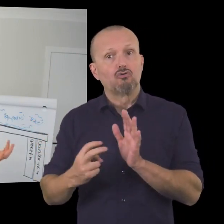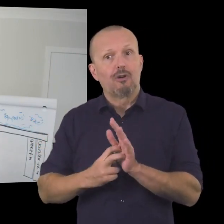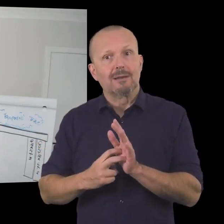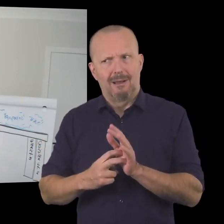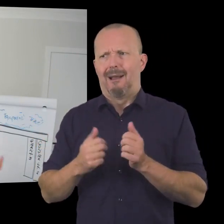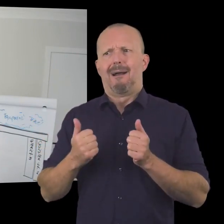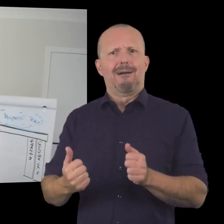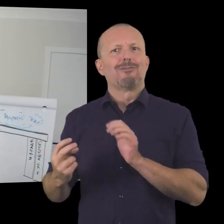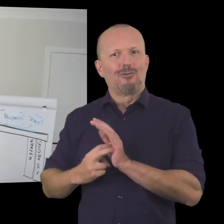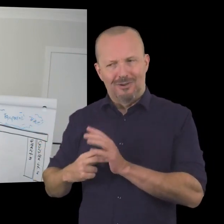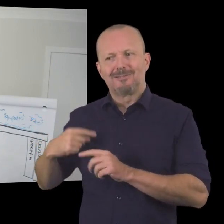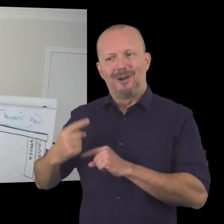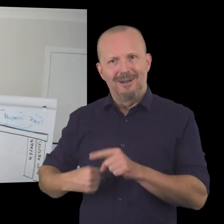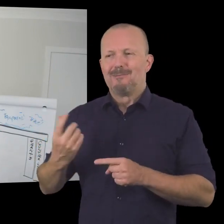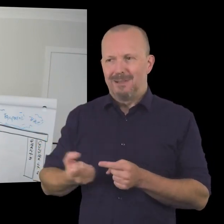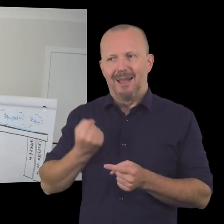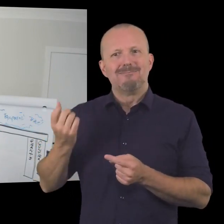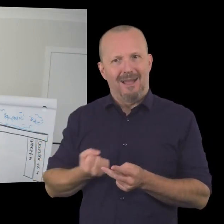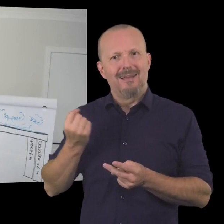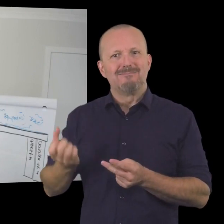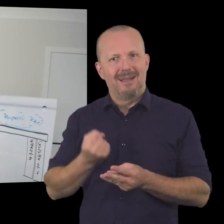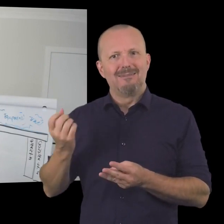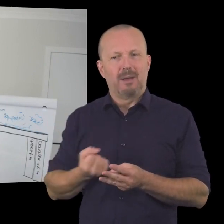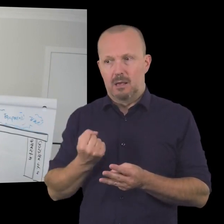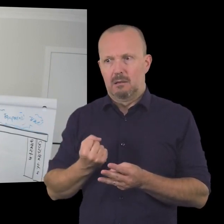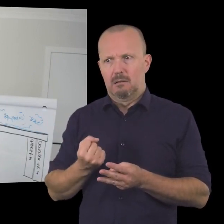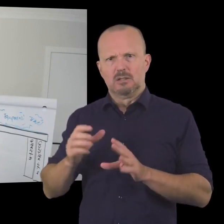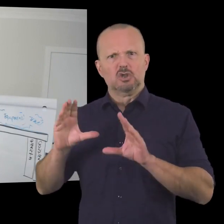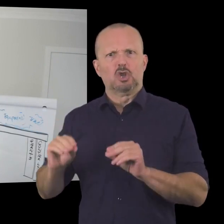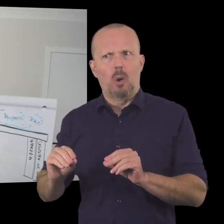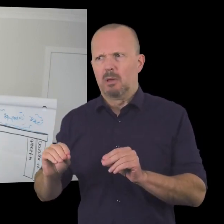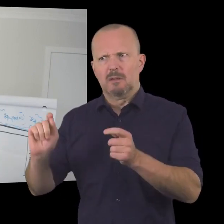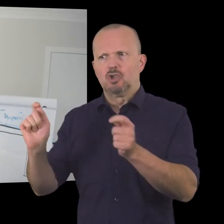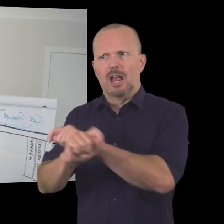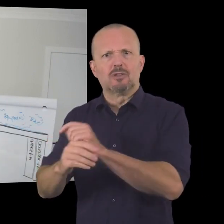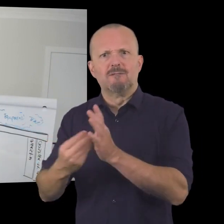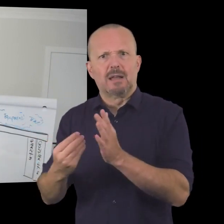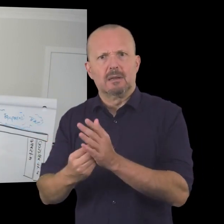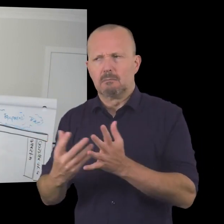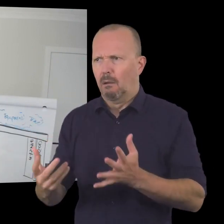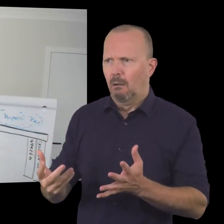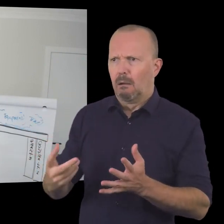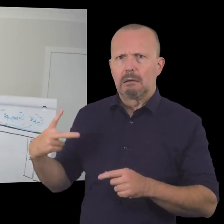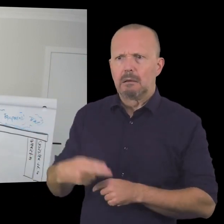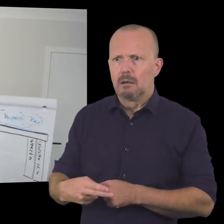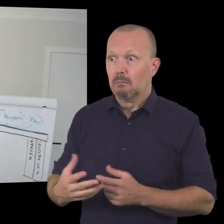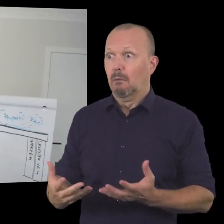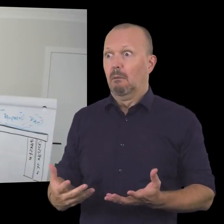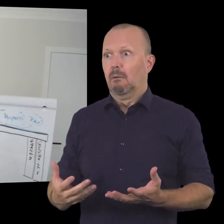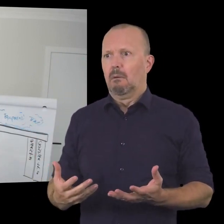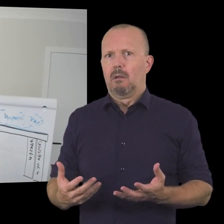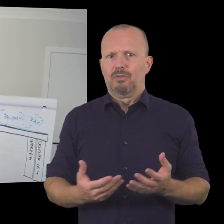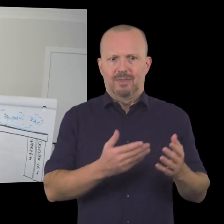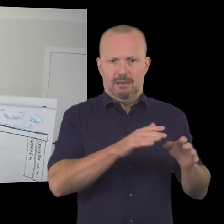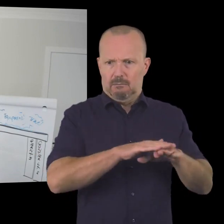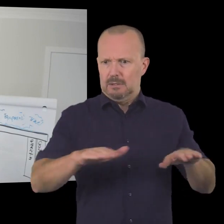you have a contract and you've had that contract in place uh and suddenly uh things change and you don't have that contract in place then